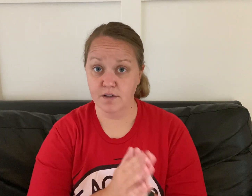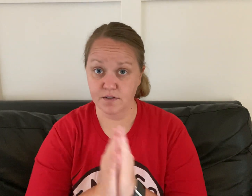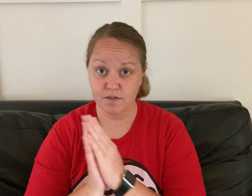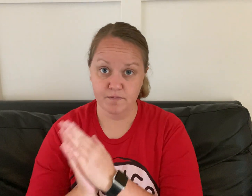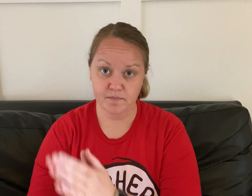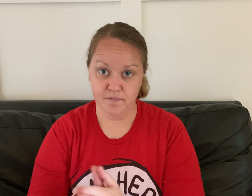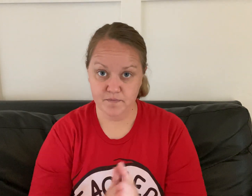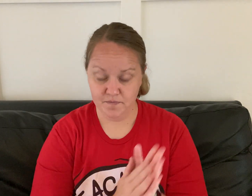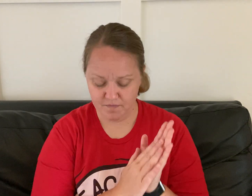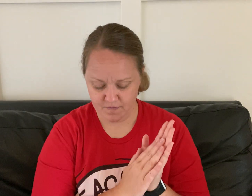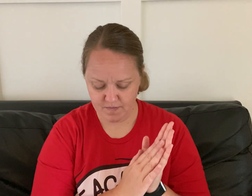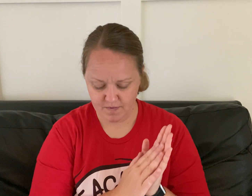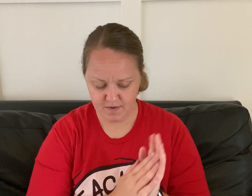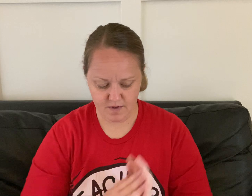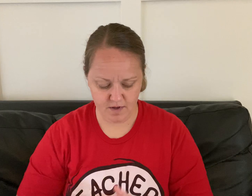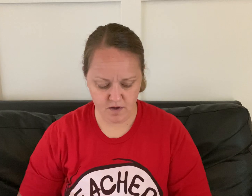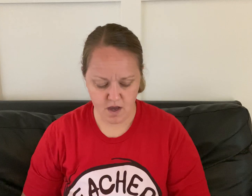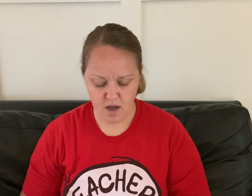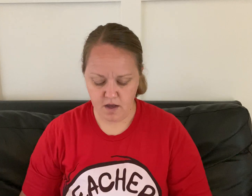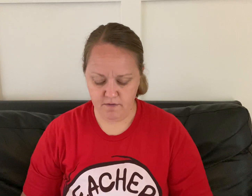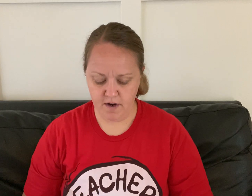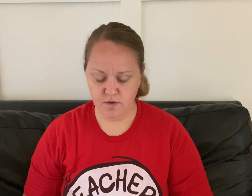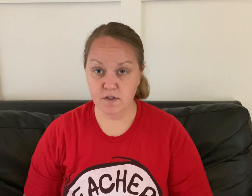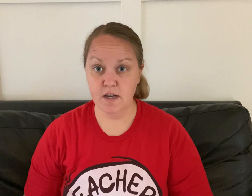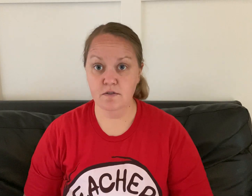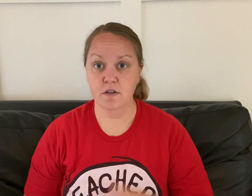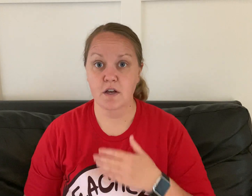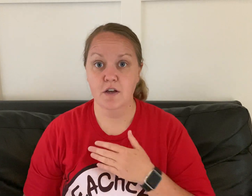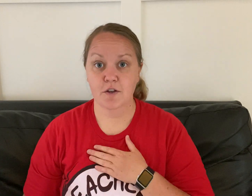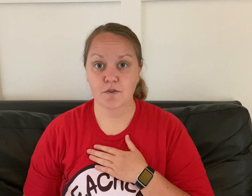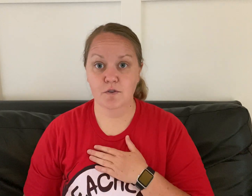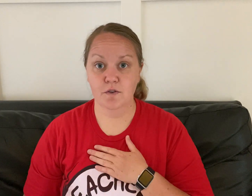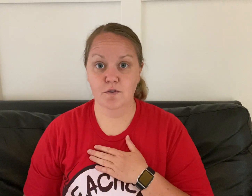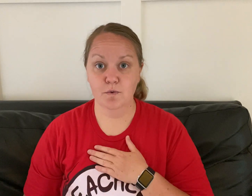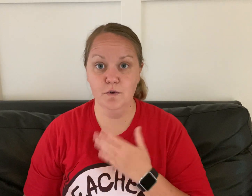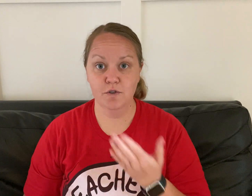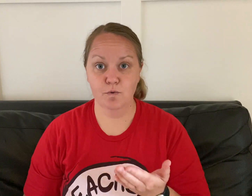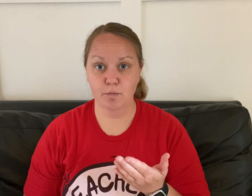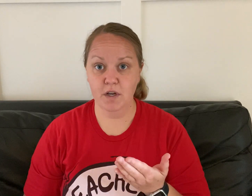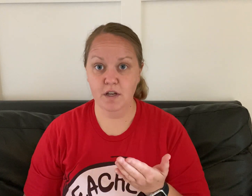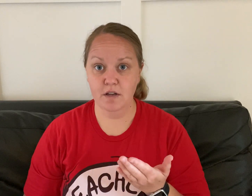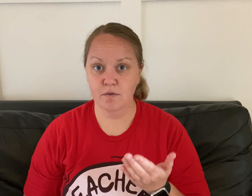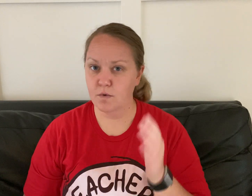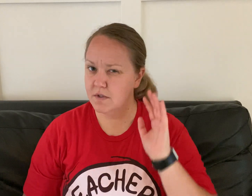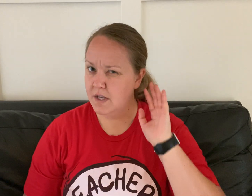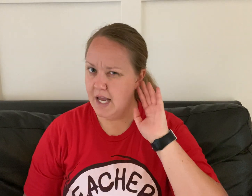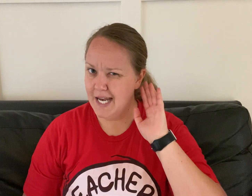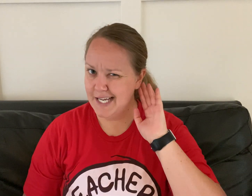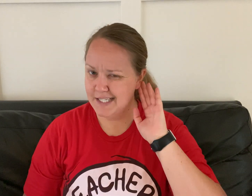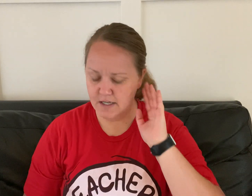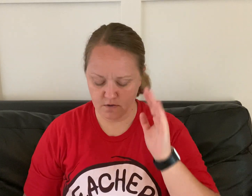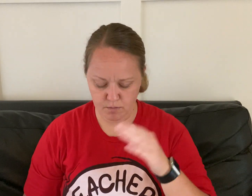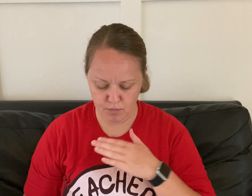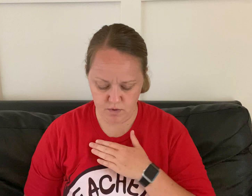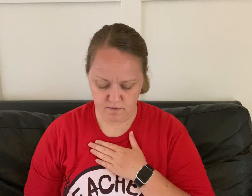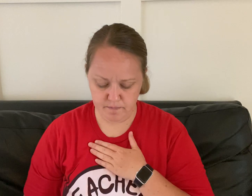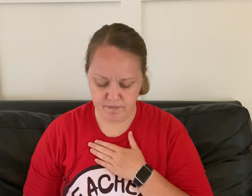okay final sound two words you repeat it what's the ending sound on both of them